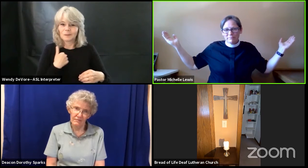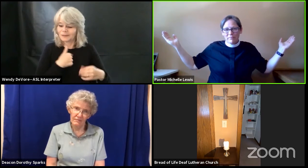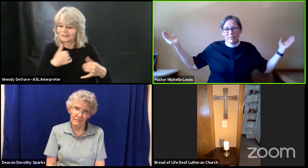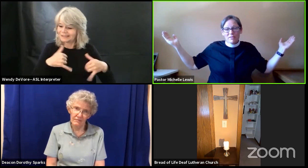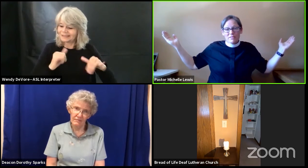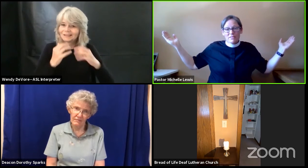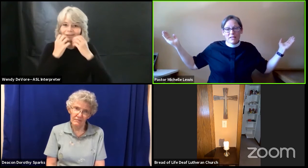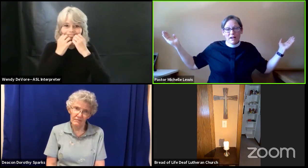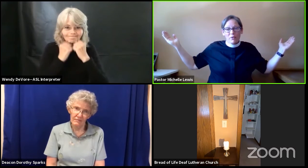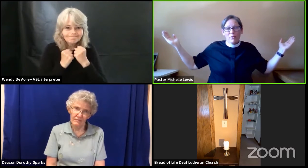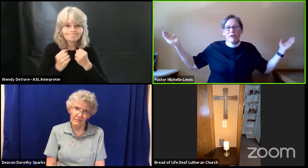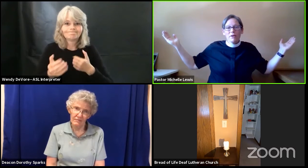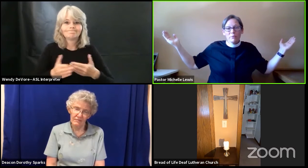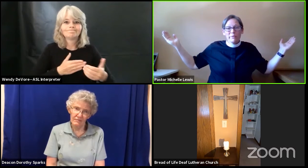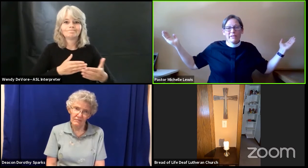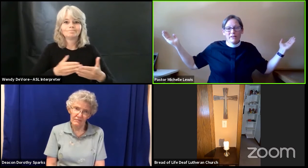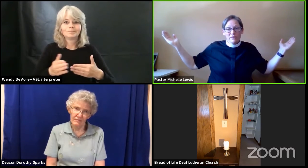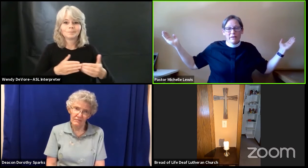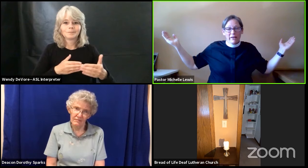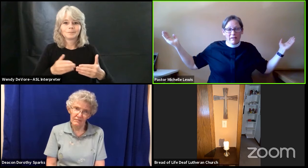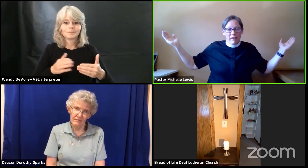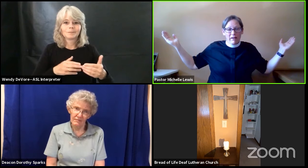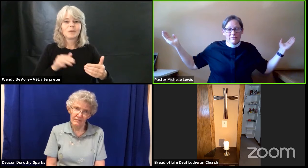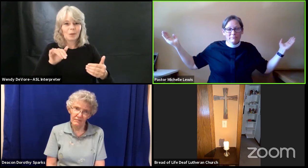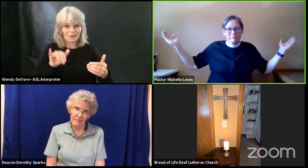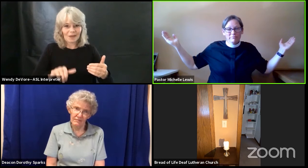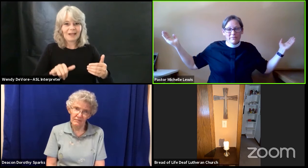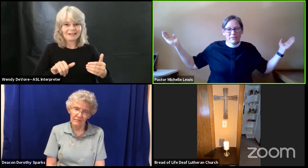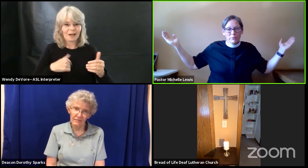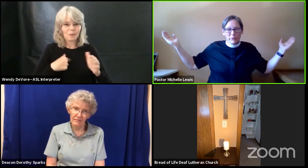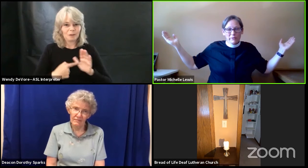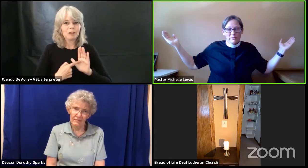this is how we are like God in the world